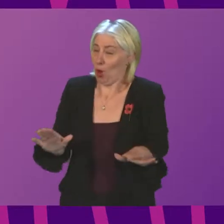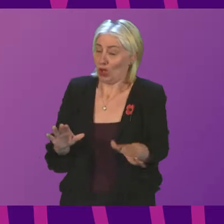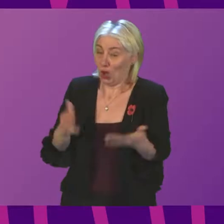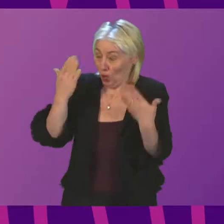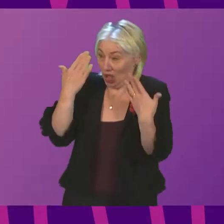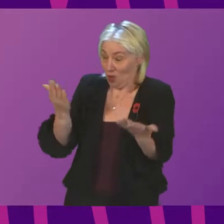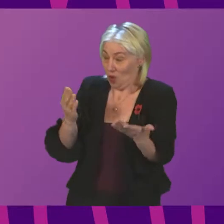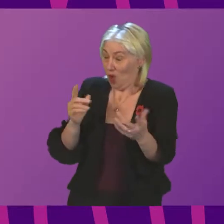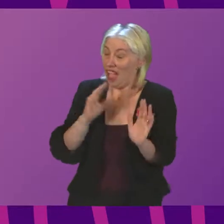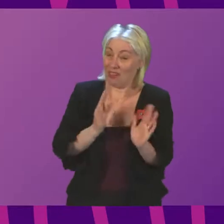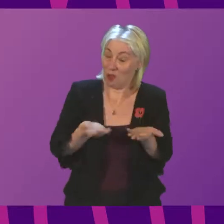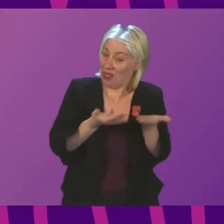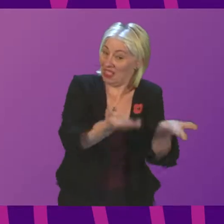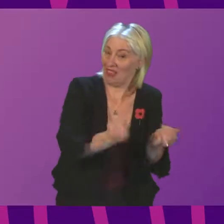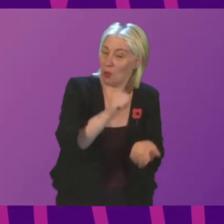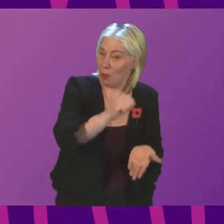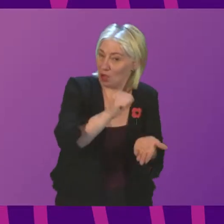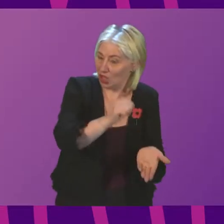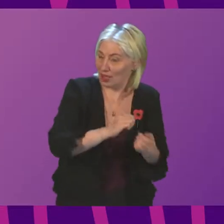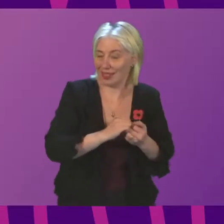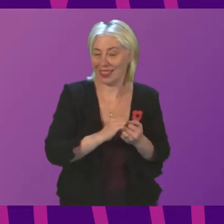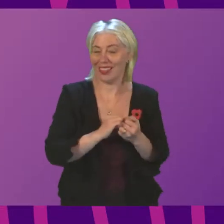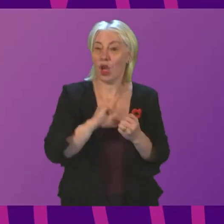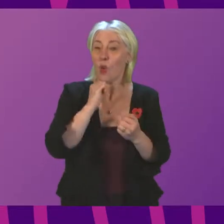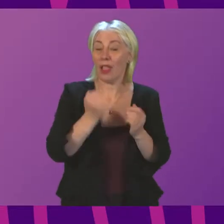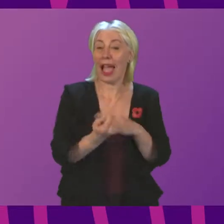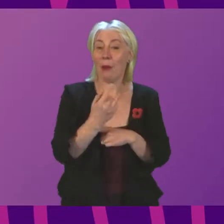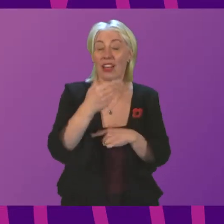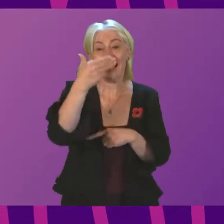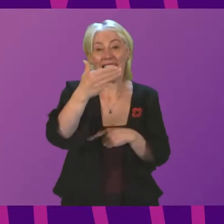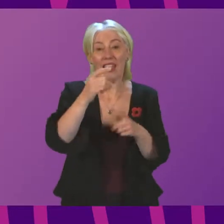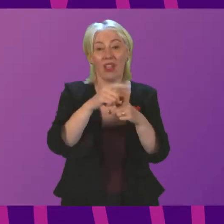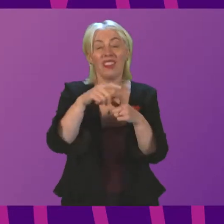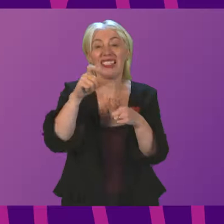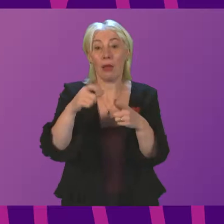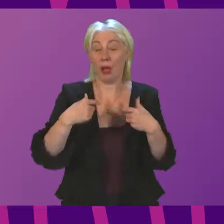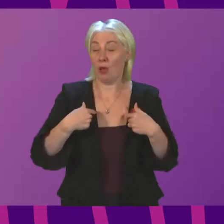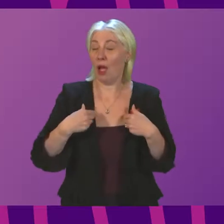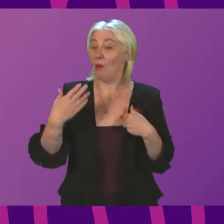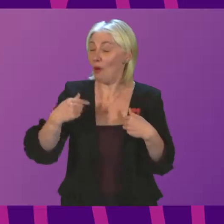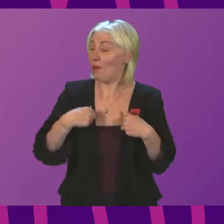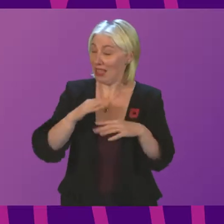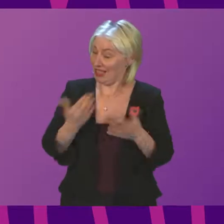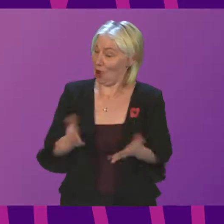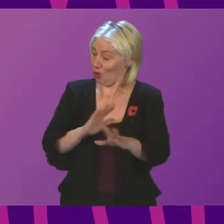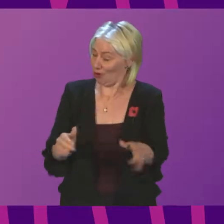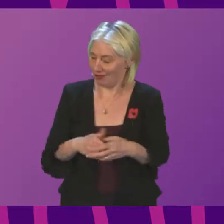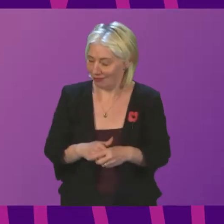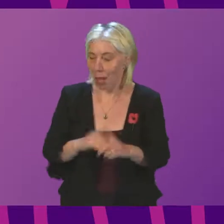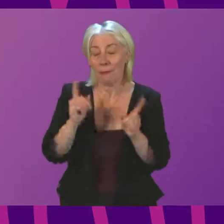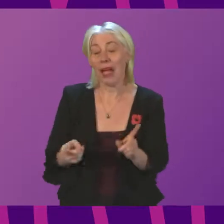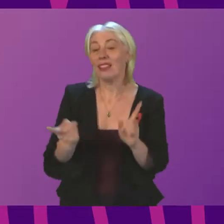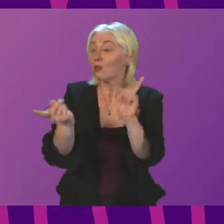those questions for the Budget, which will take place on 9 December. But what I can say to Mr Ross is this.